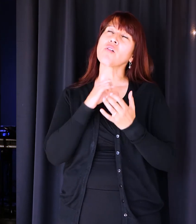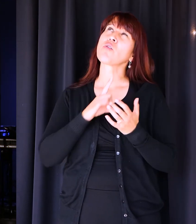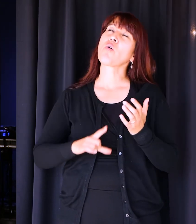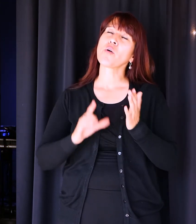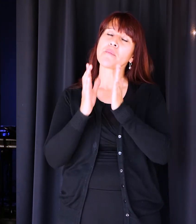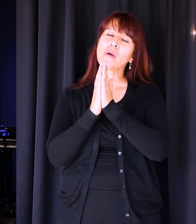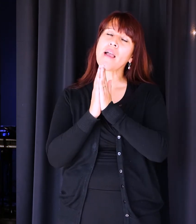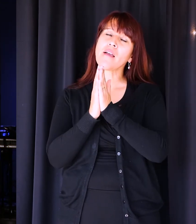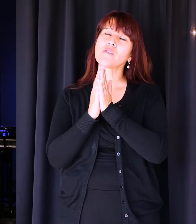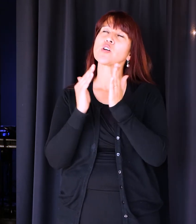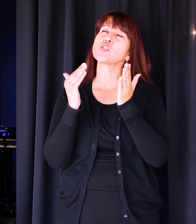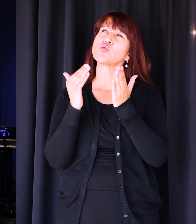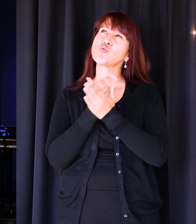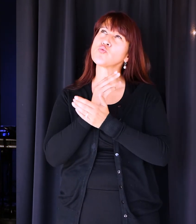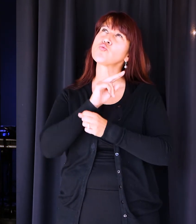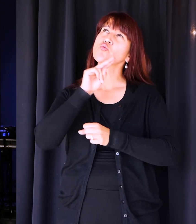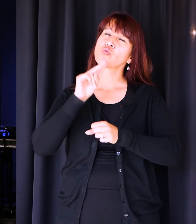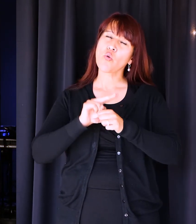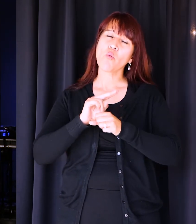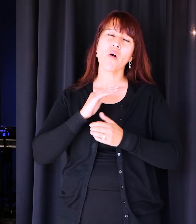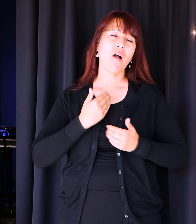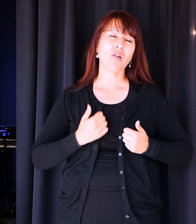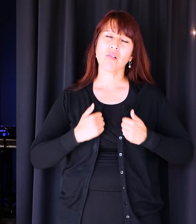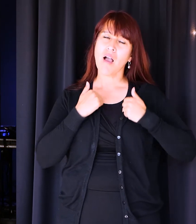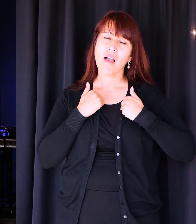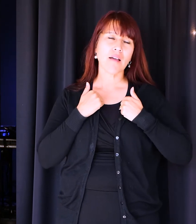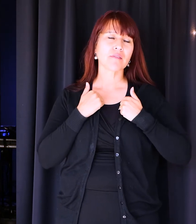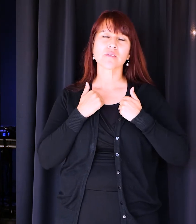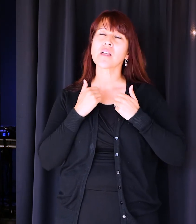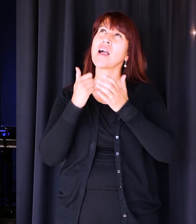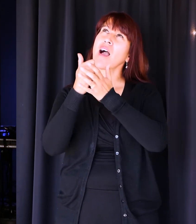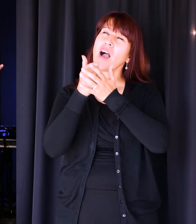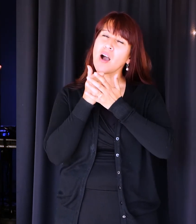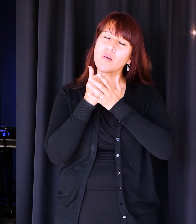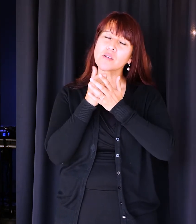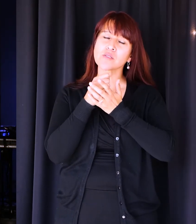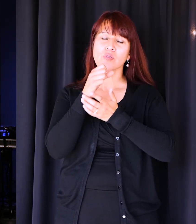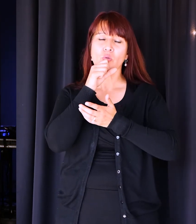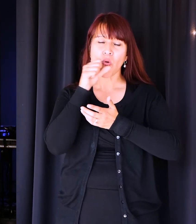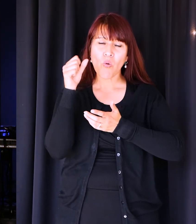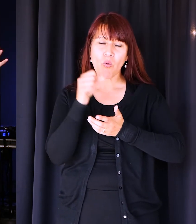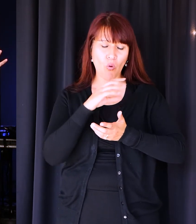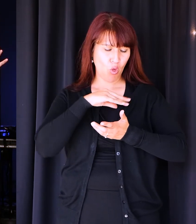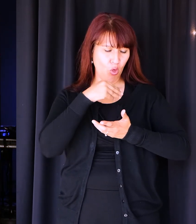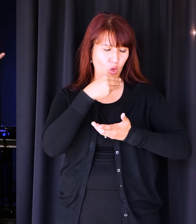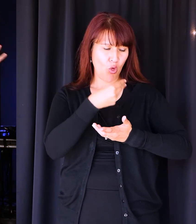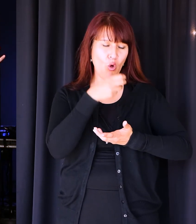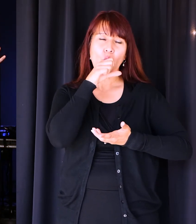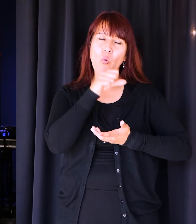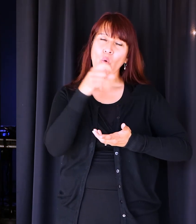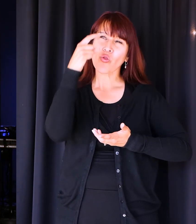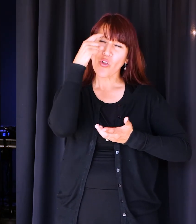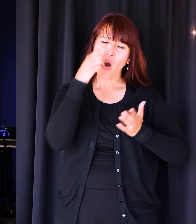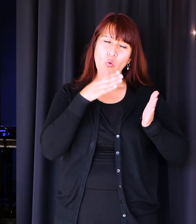praying for a new normal in all of our lives. Help us right now to let go of some old ways, some old